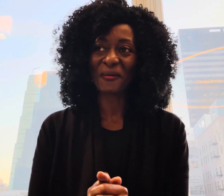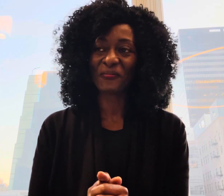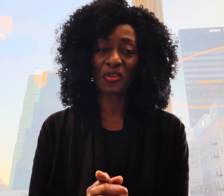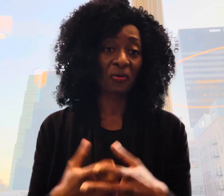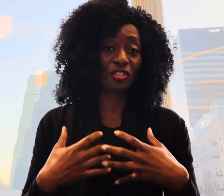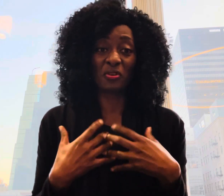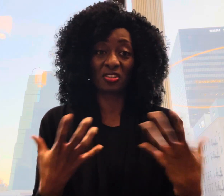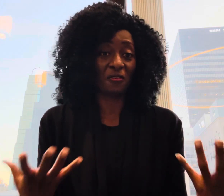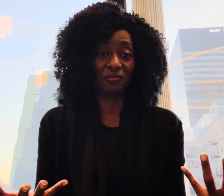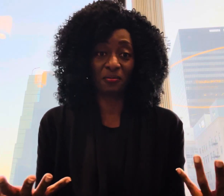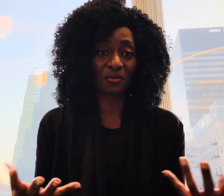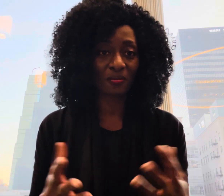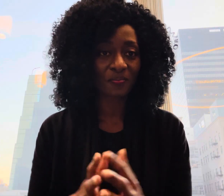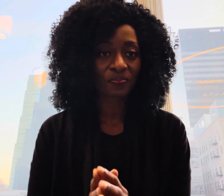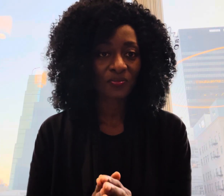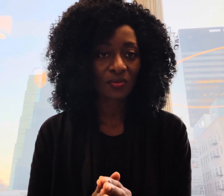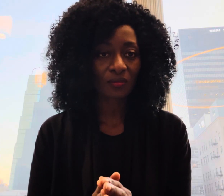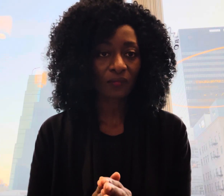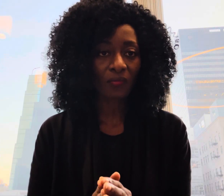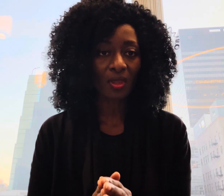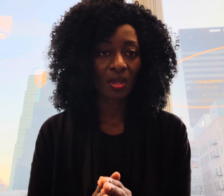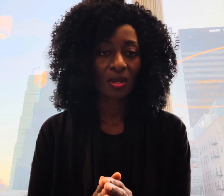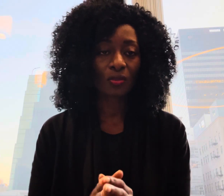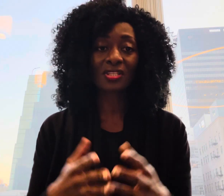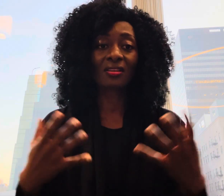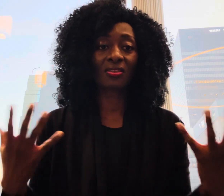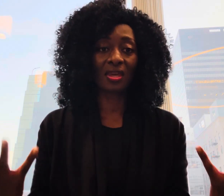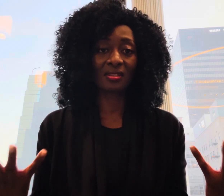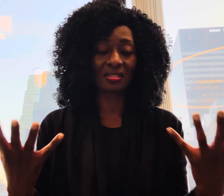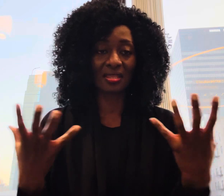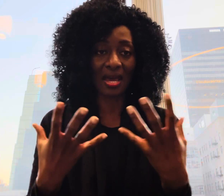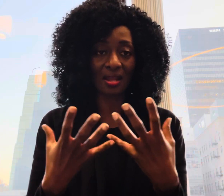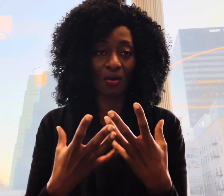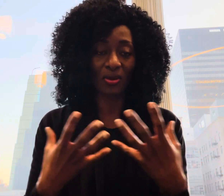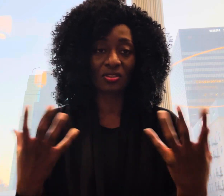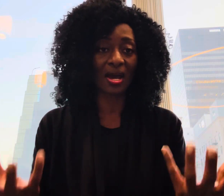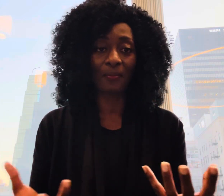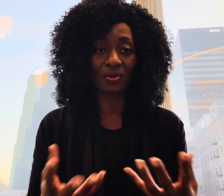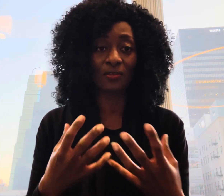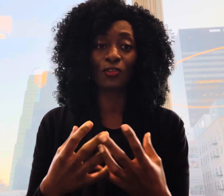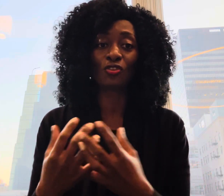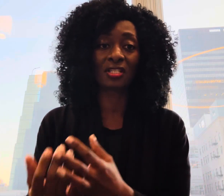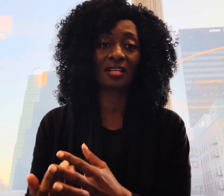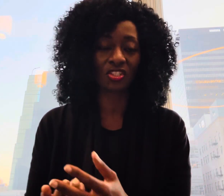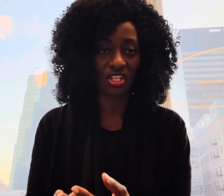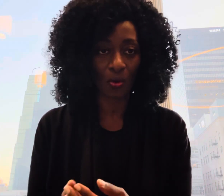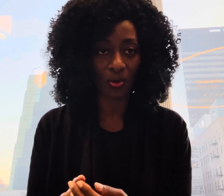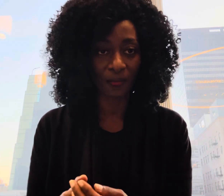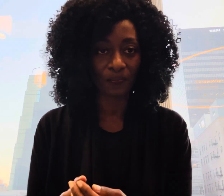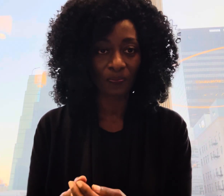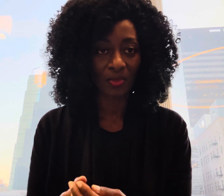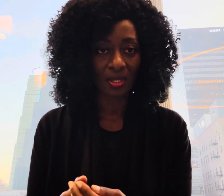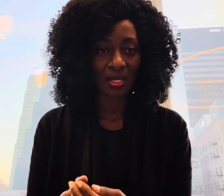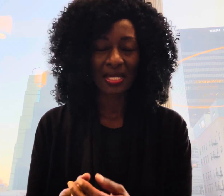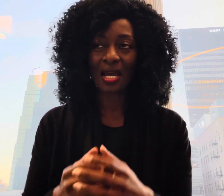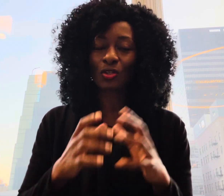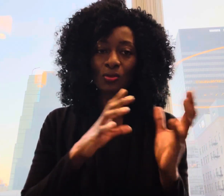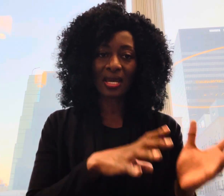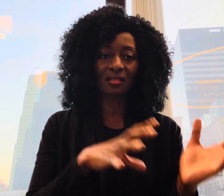you're going to be uncomfortable those are the things that are going to happen if you do not take a shower now look at